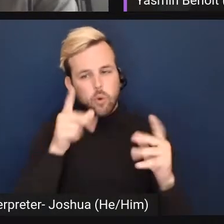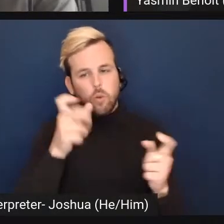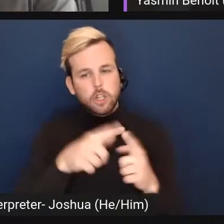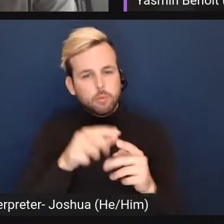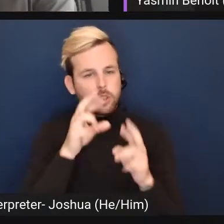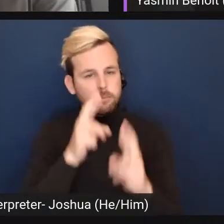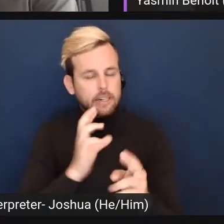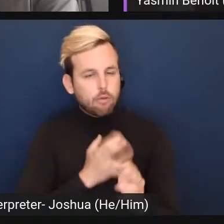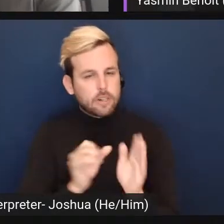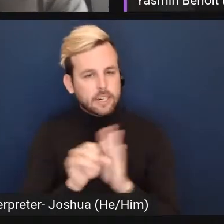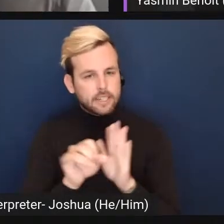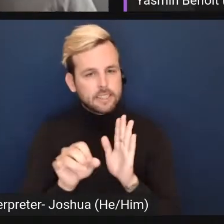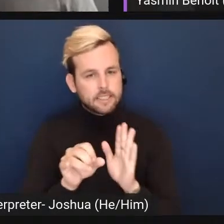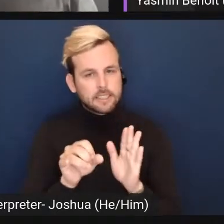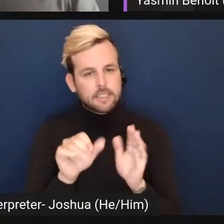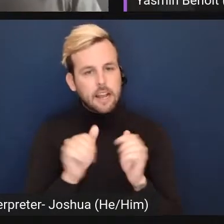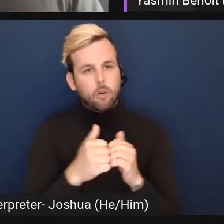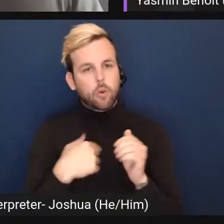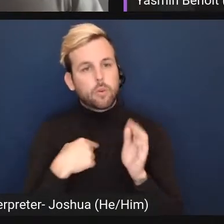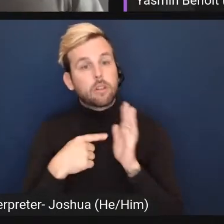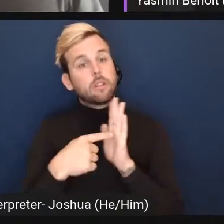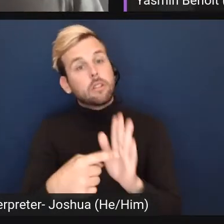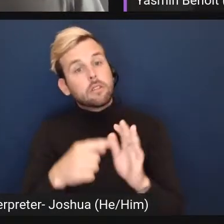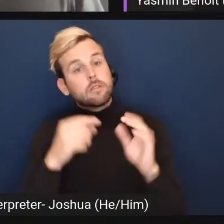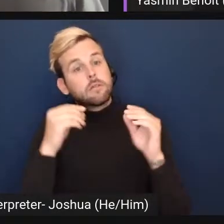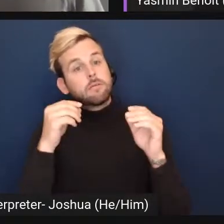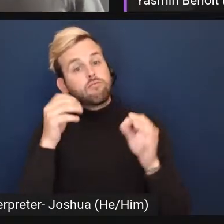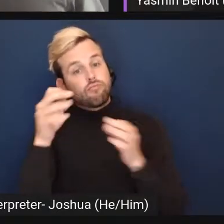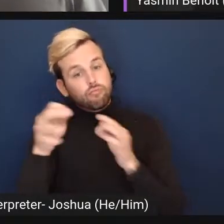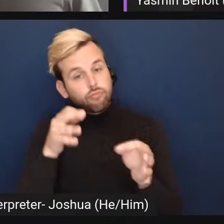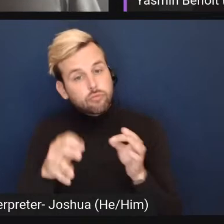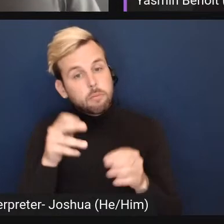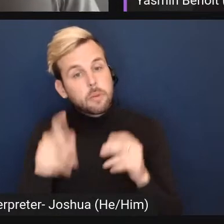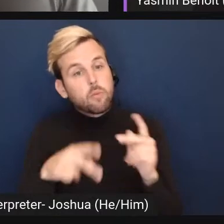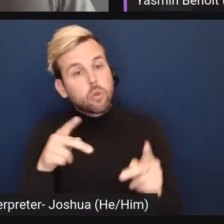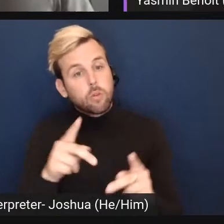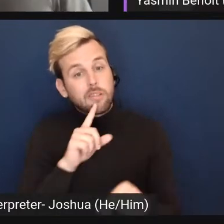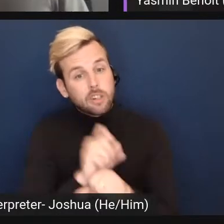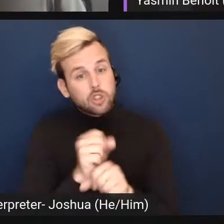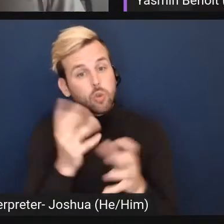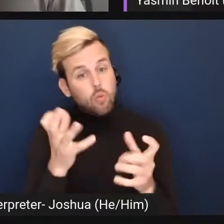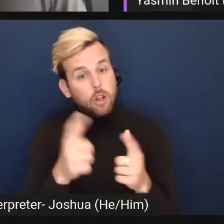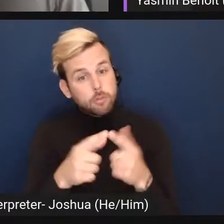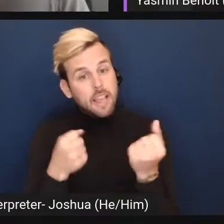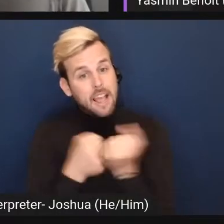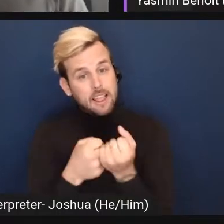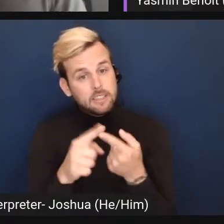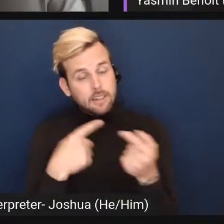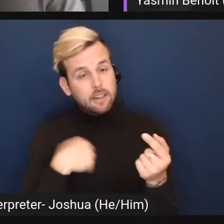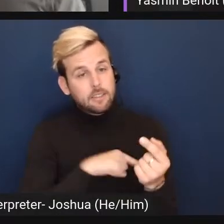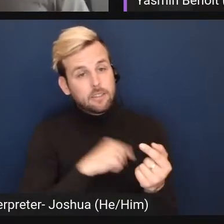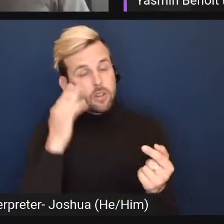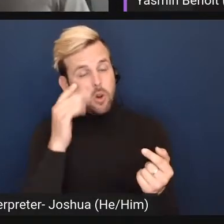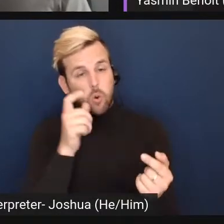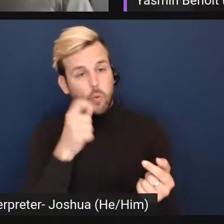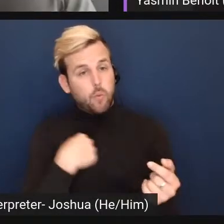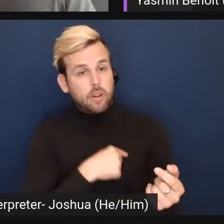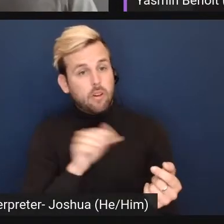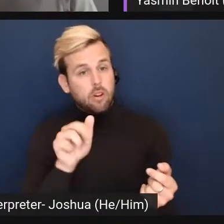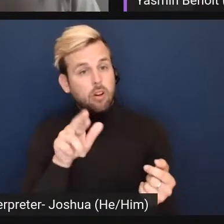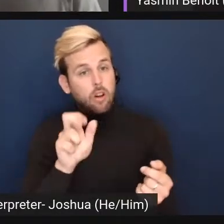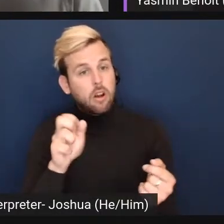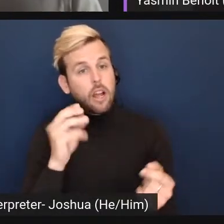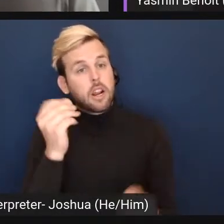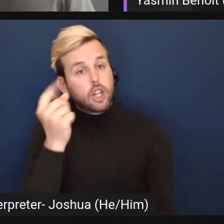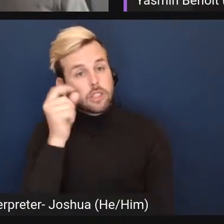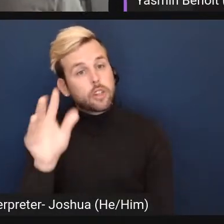respectful of our identities? How do we educate the people who, like, actually want to be allies to us and get to know who we are and get to understand our